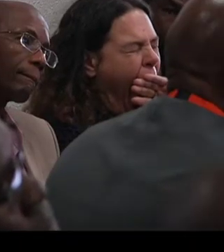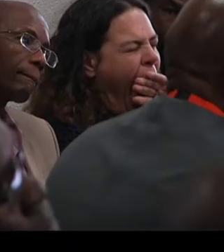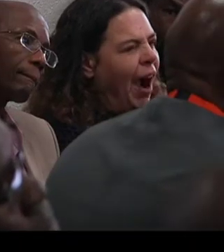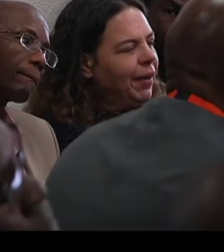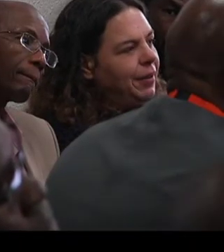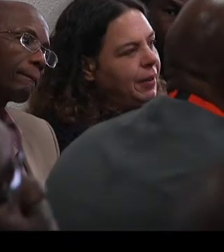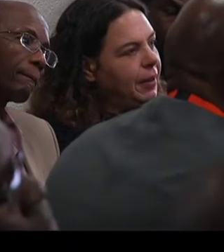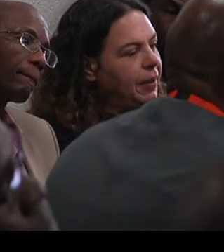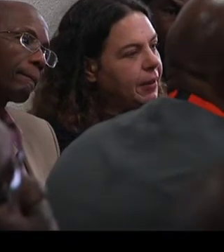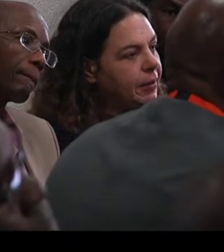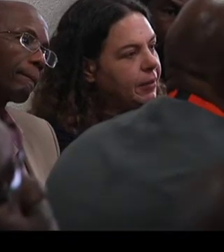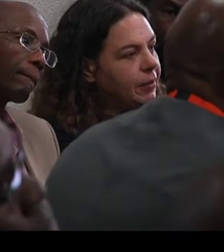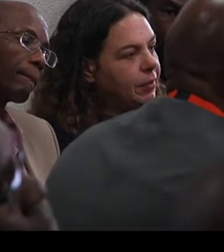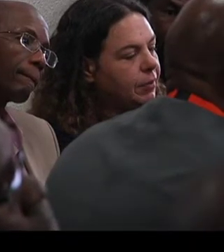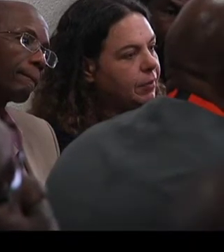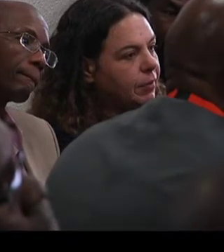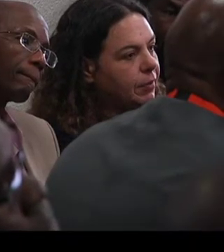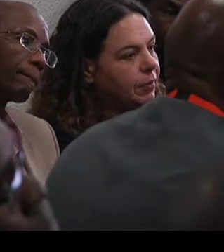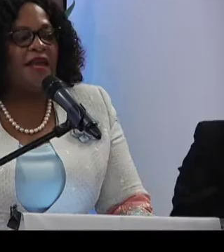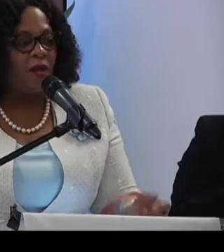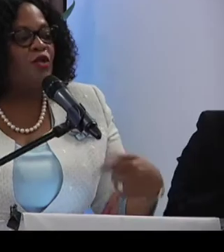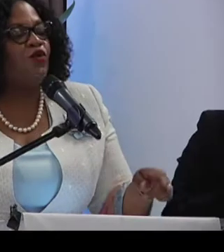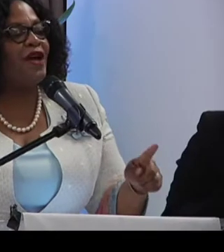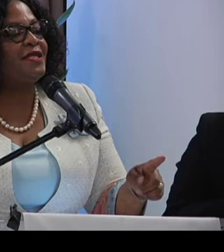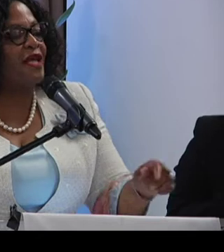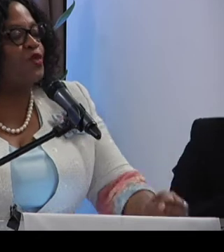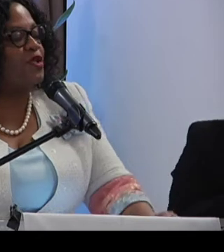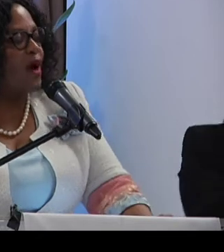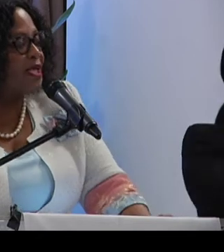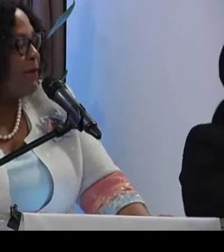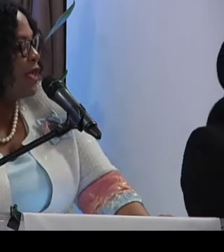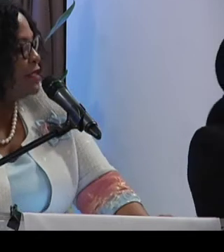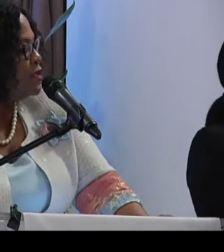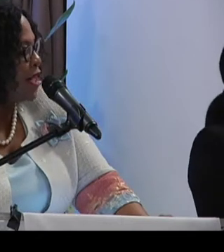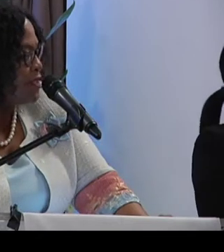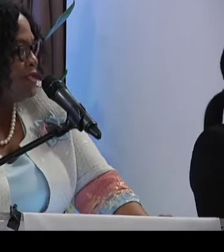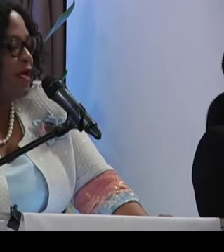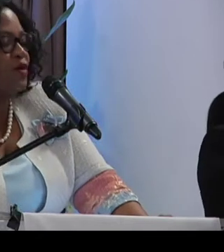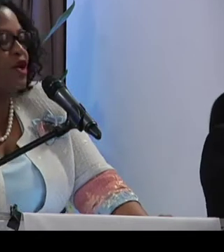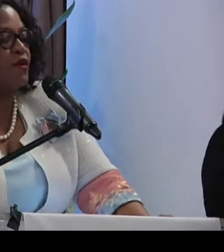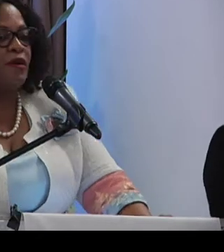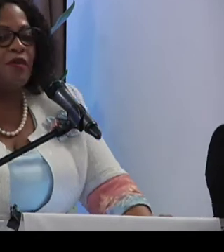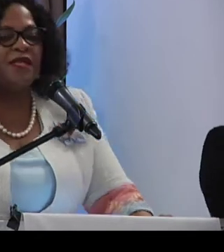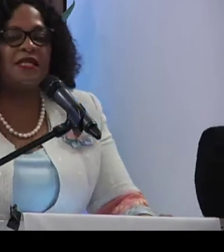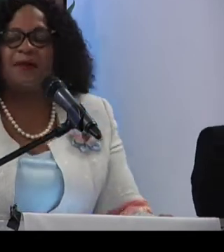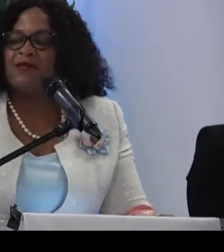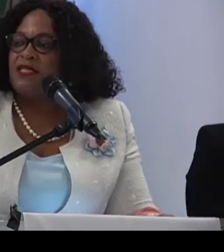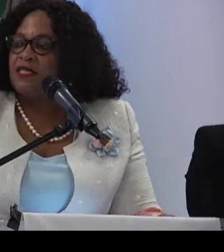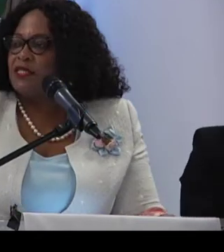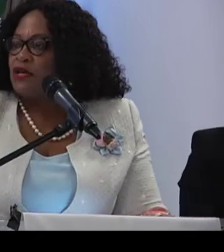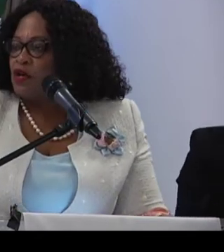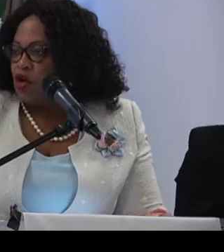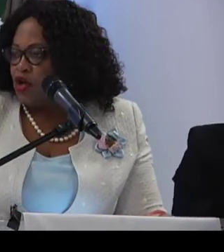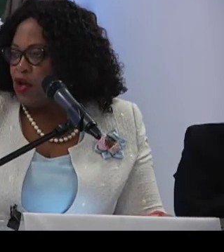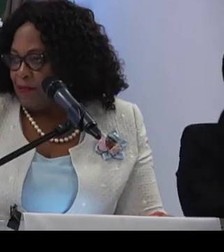There is something that is missing and there is a need for that. And I want to first start with what happened last year with the, what is it, the